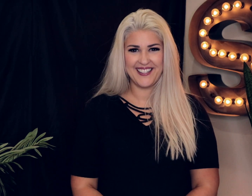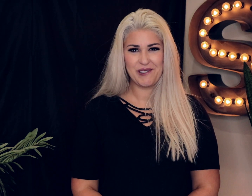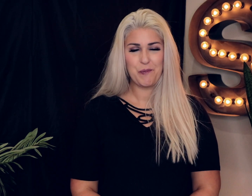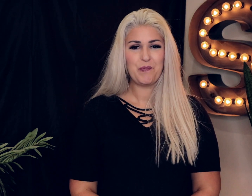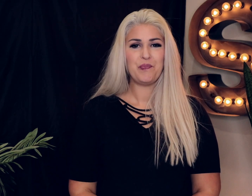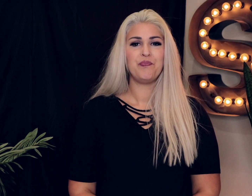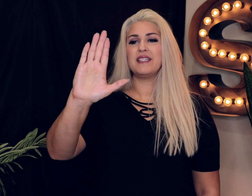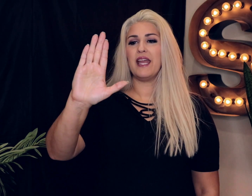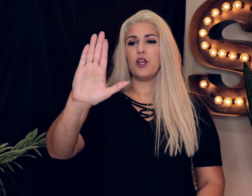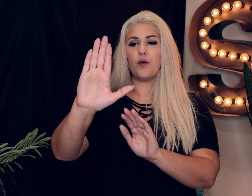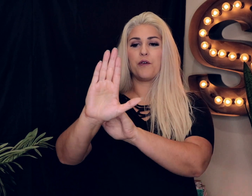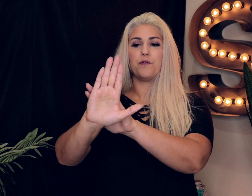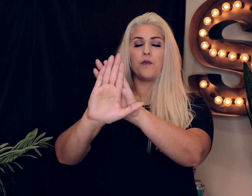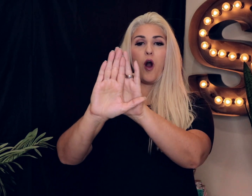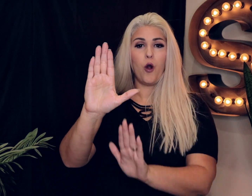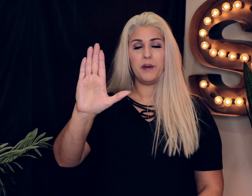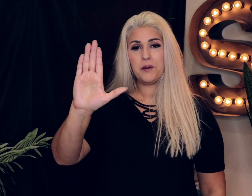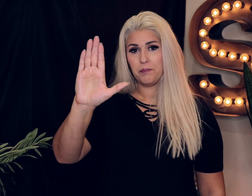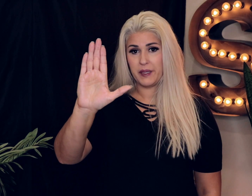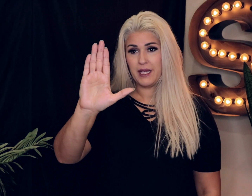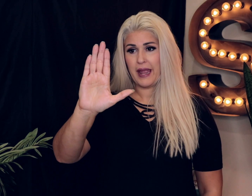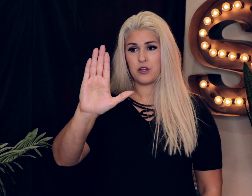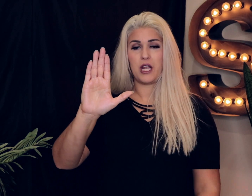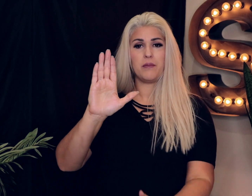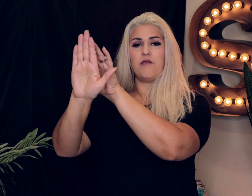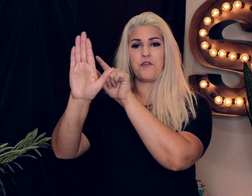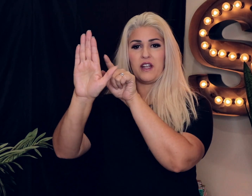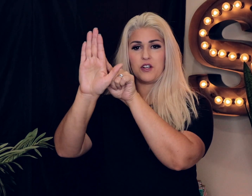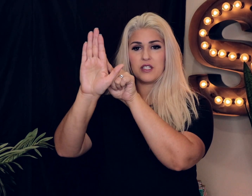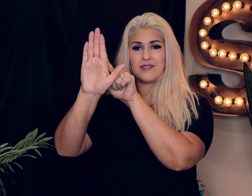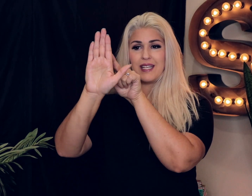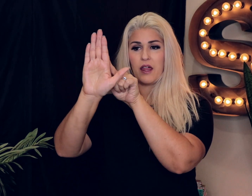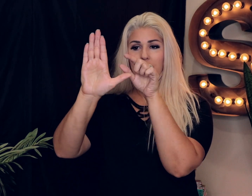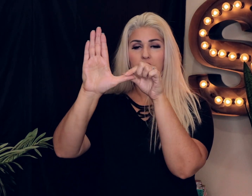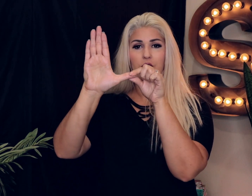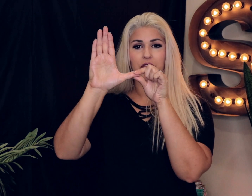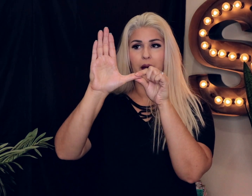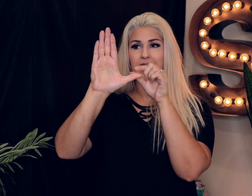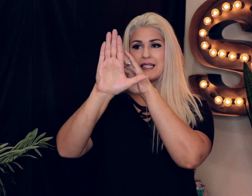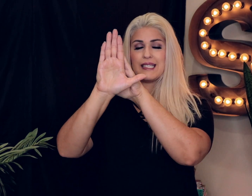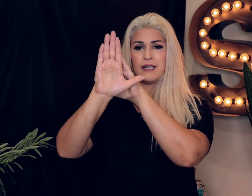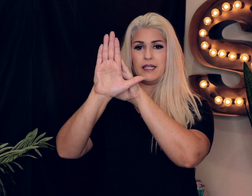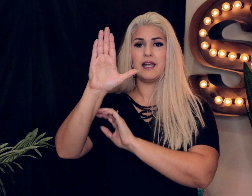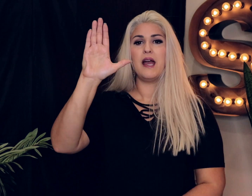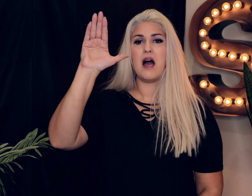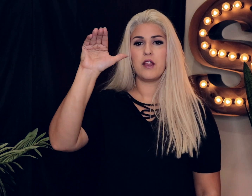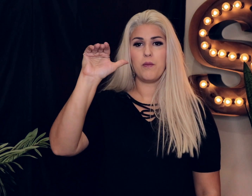take your open B handshape have your fingers together your thumb extended and then you